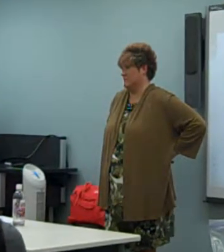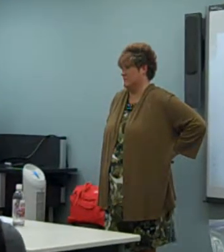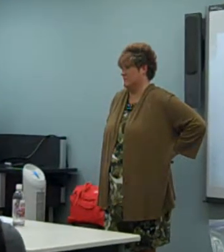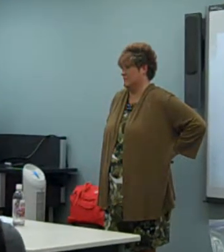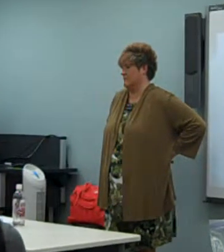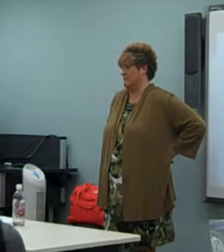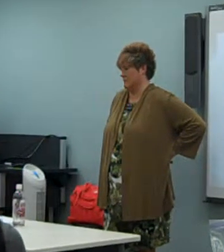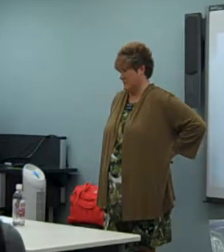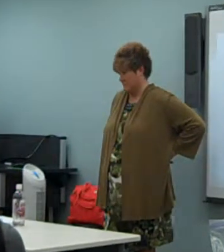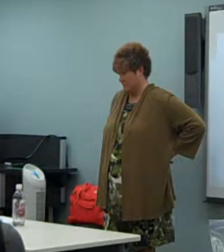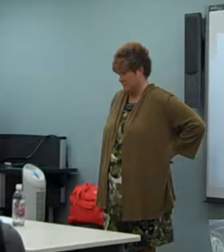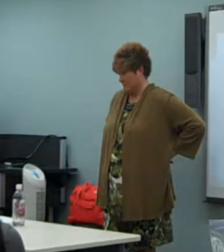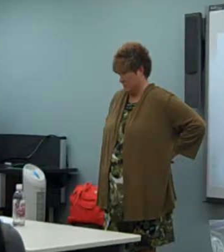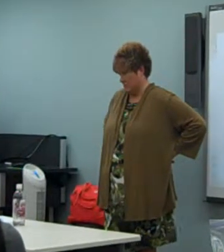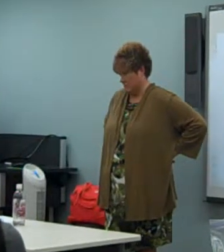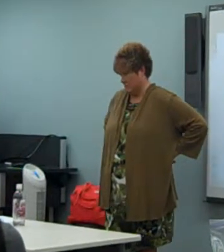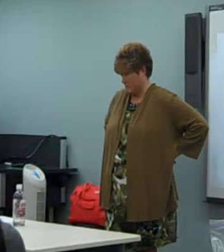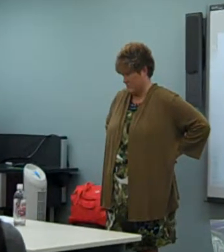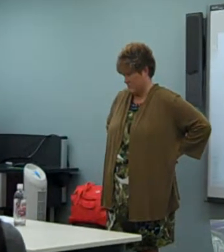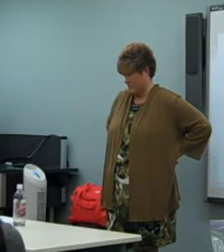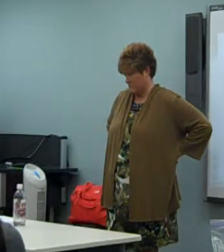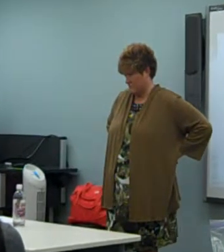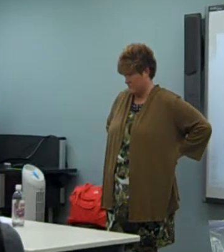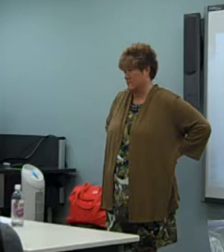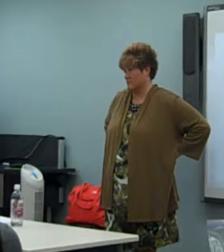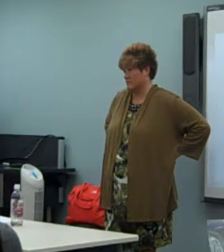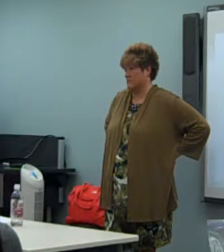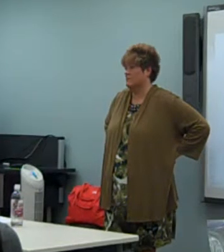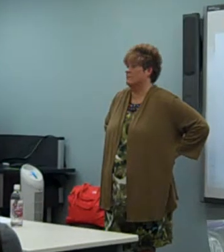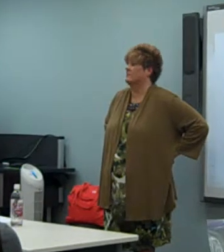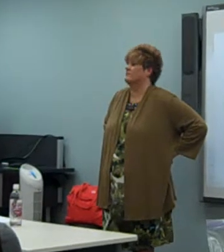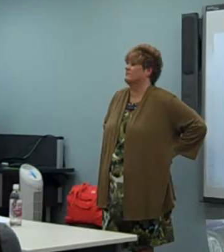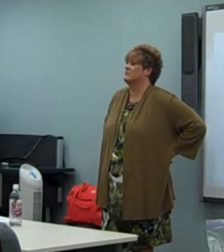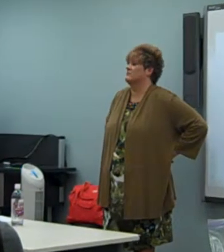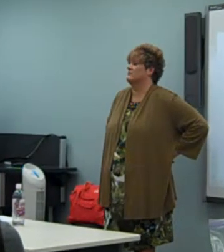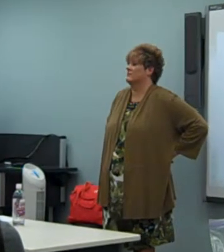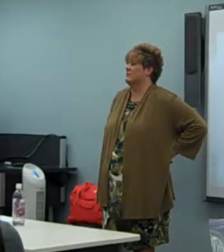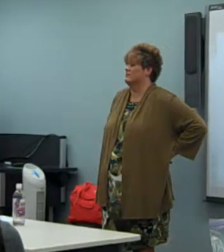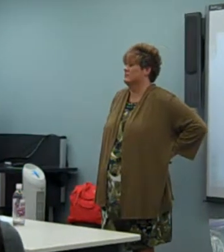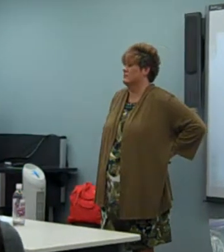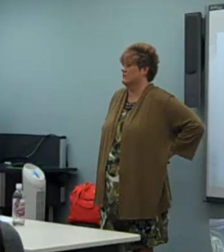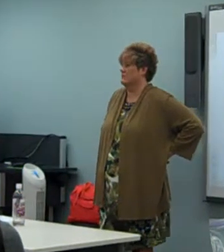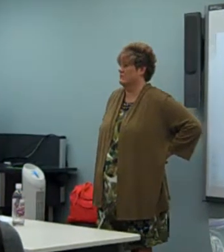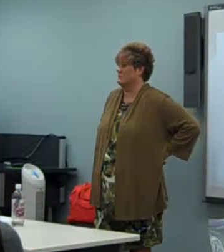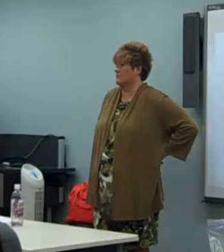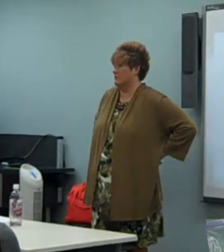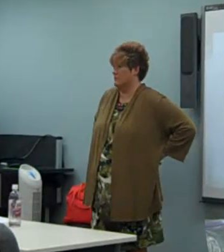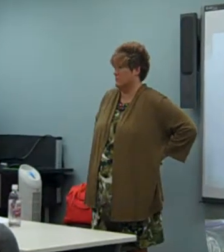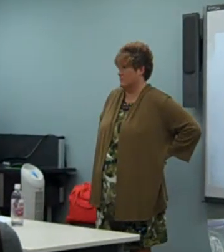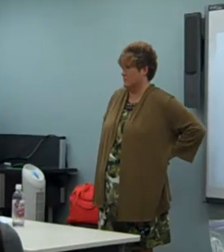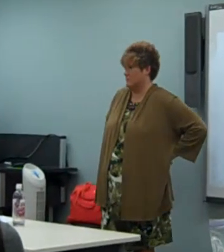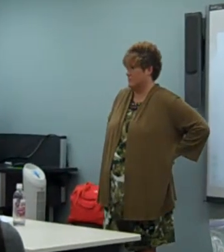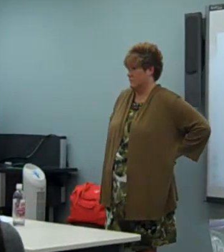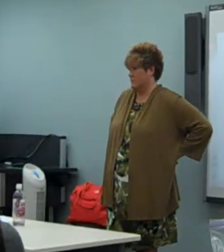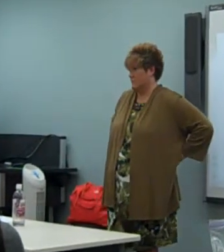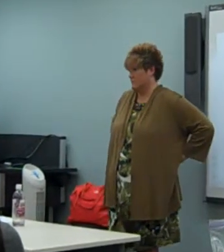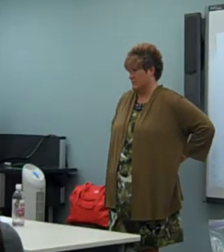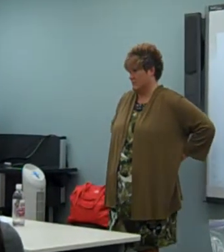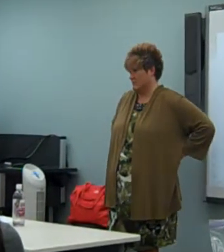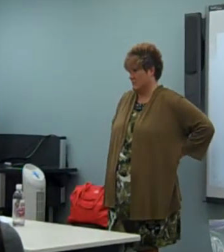are kind of my fears, and the second one is kind of just like them being frustrated